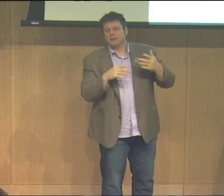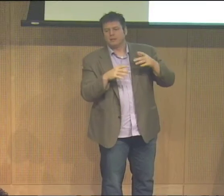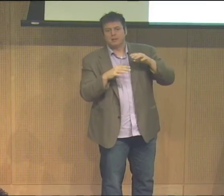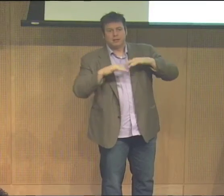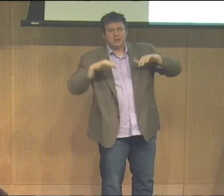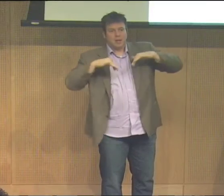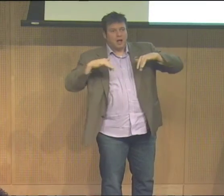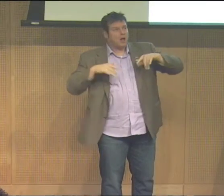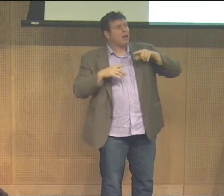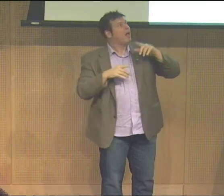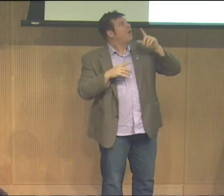part of the core being too